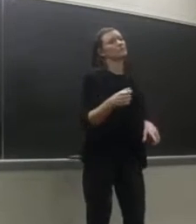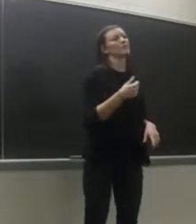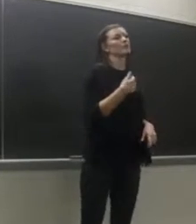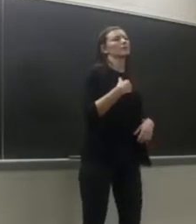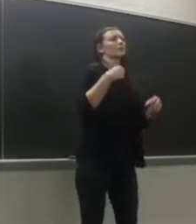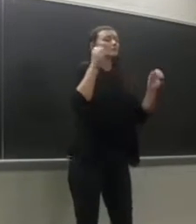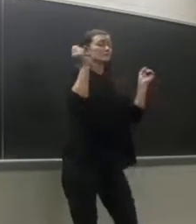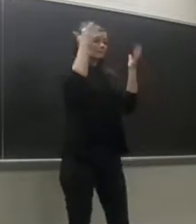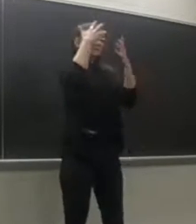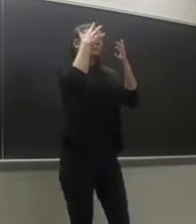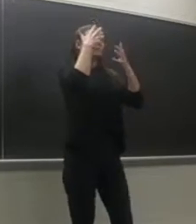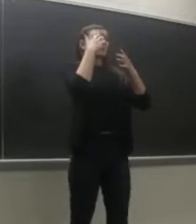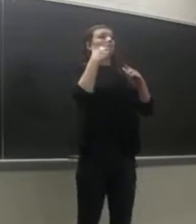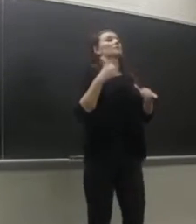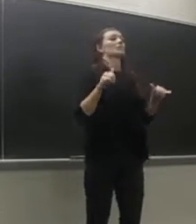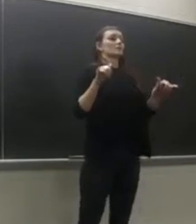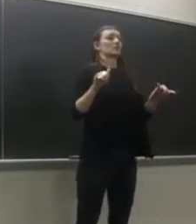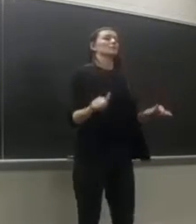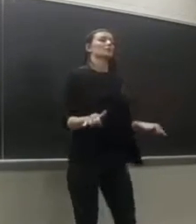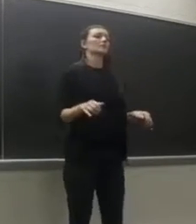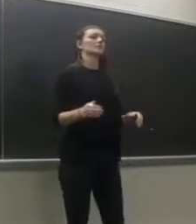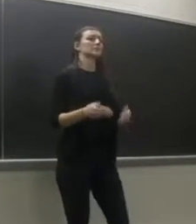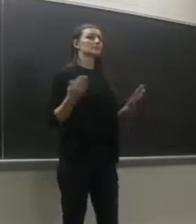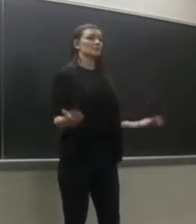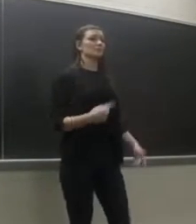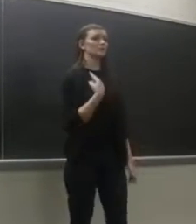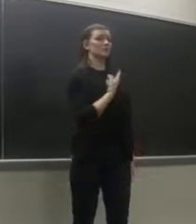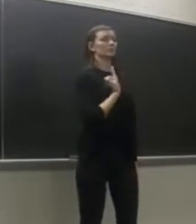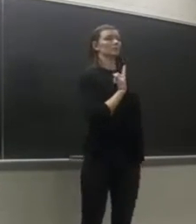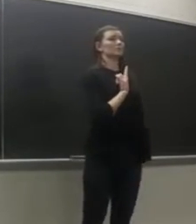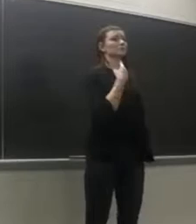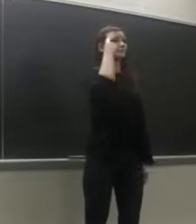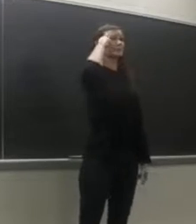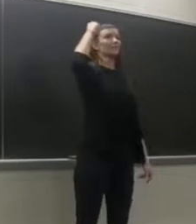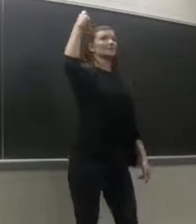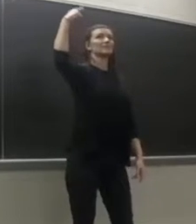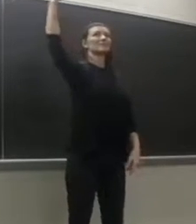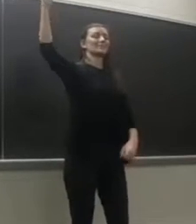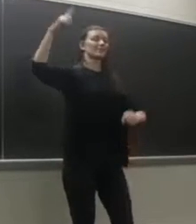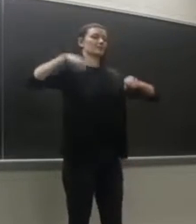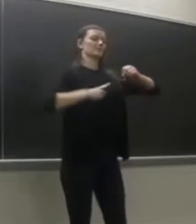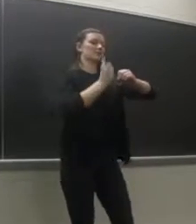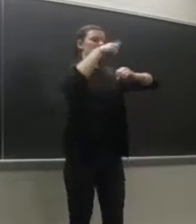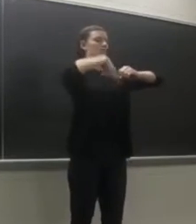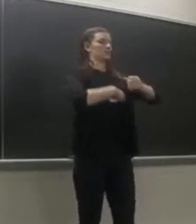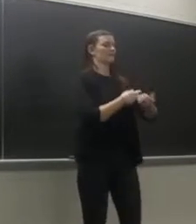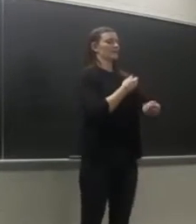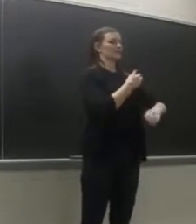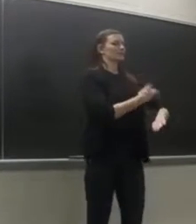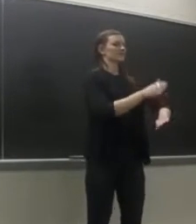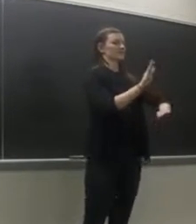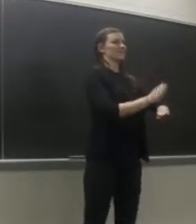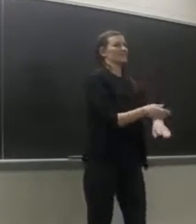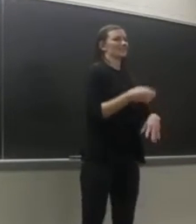I get scared, now I'm sitting here alone Dreaming of the dolphin song